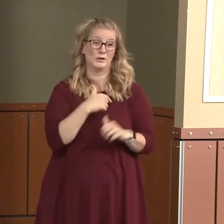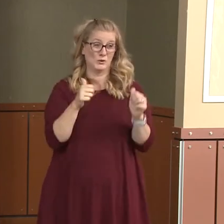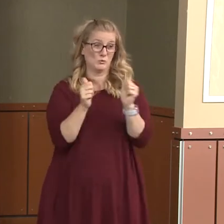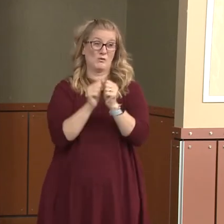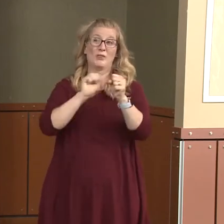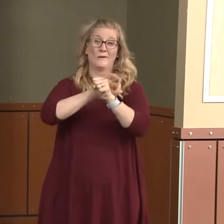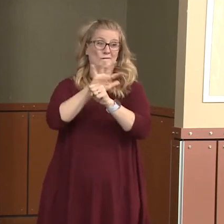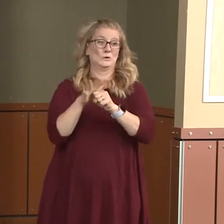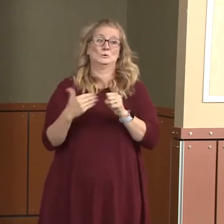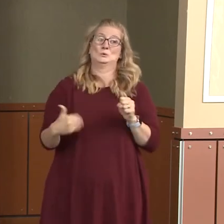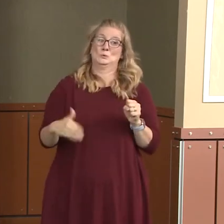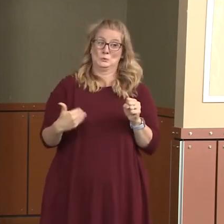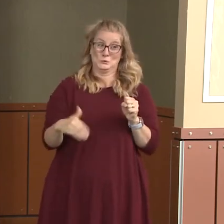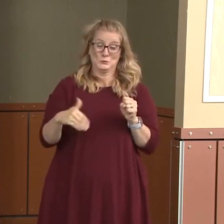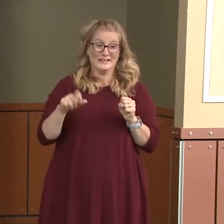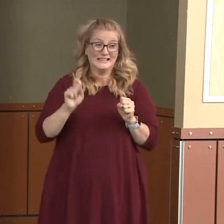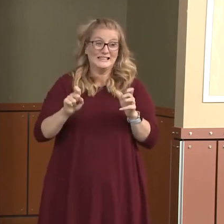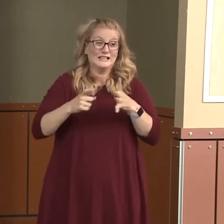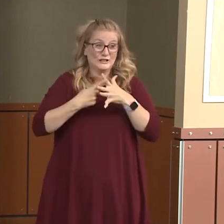they started their